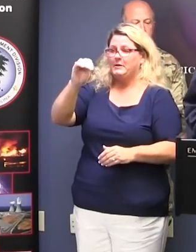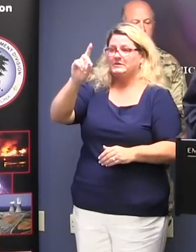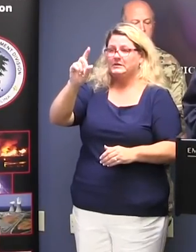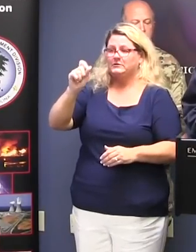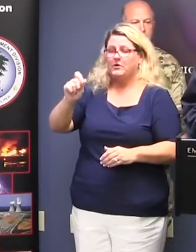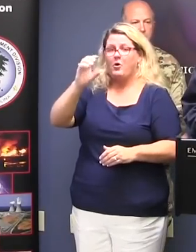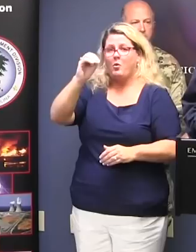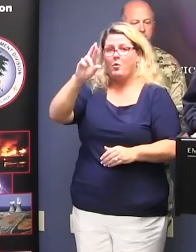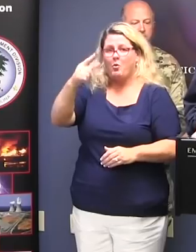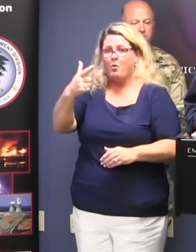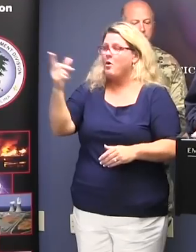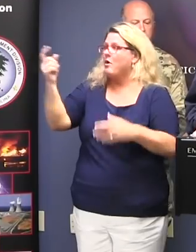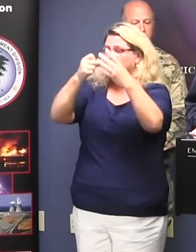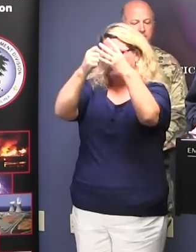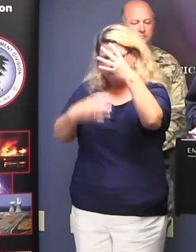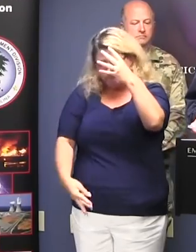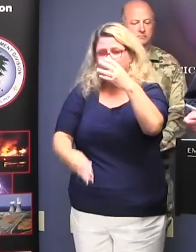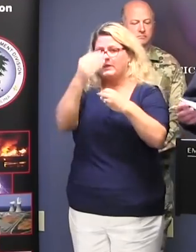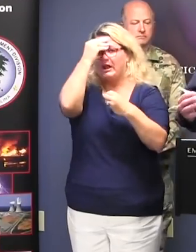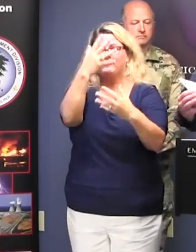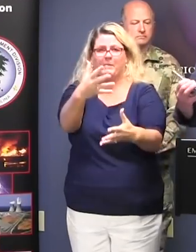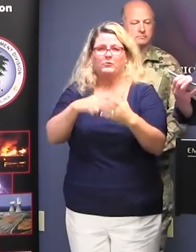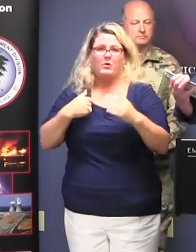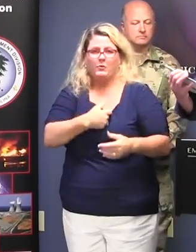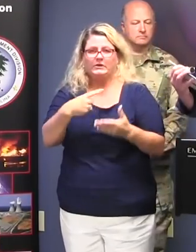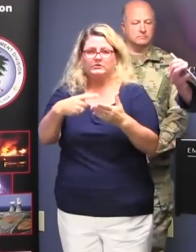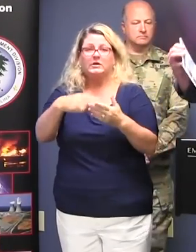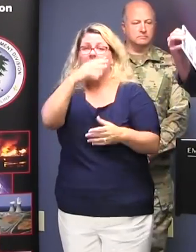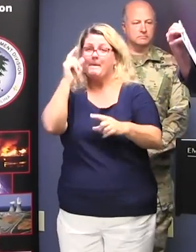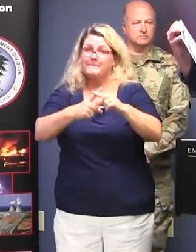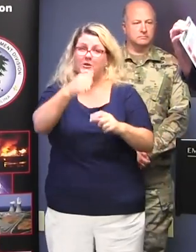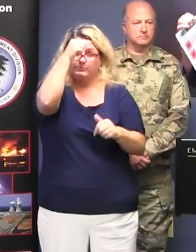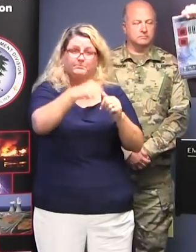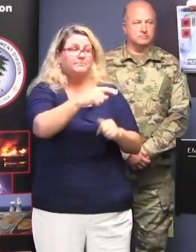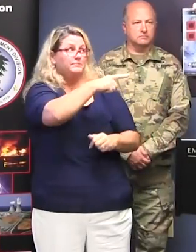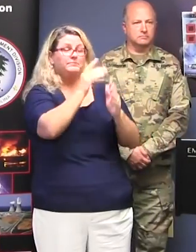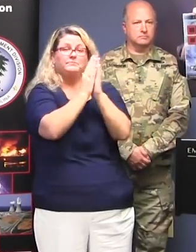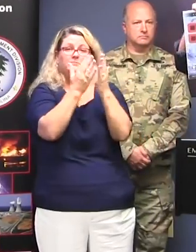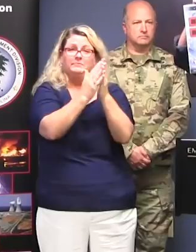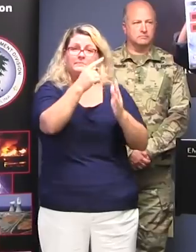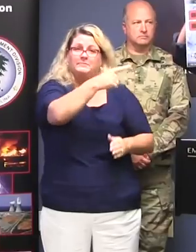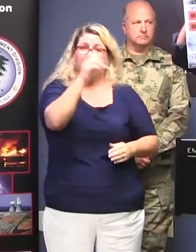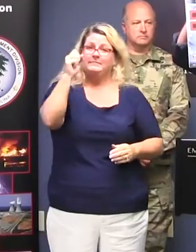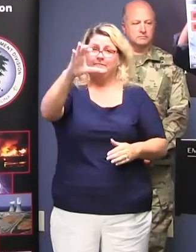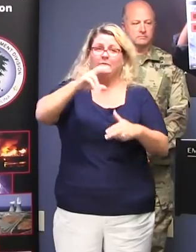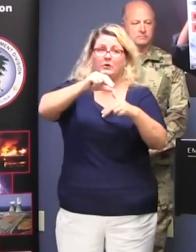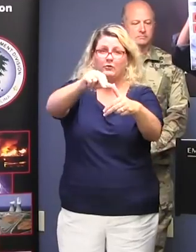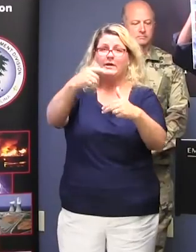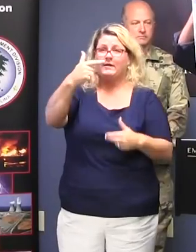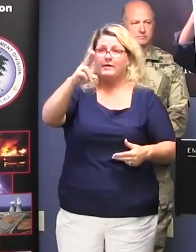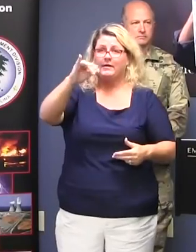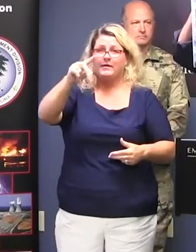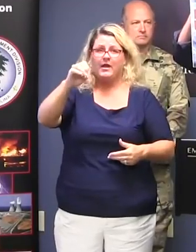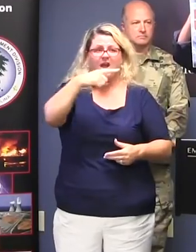information that provides all that we're discussing. And also I'll call your attention again to the South Carolina Hurricane Guide. This